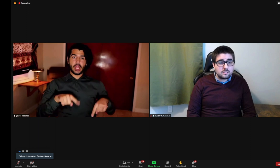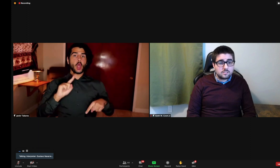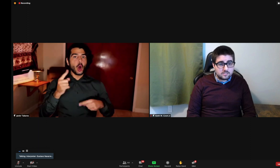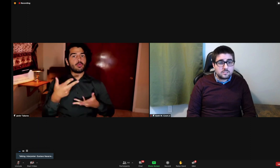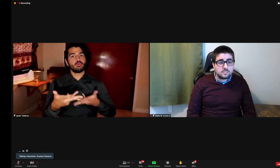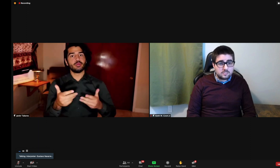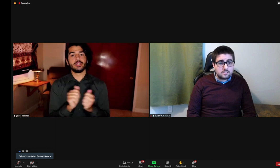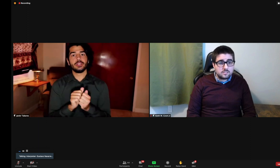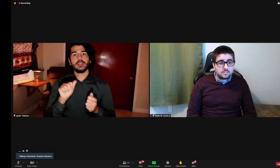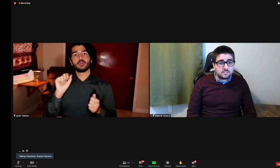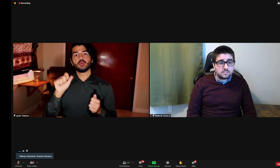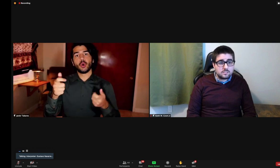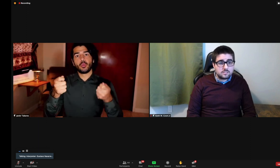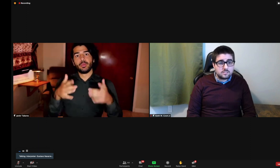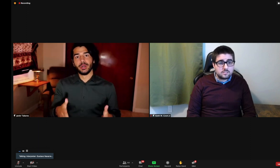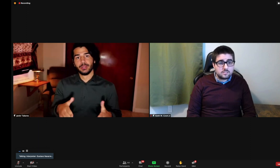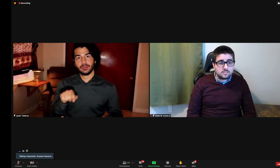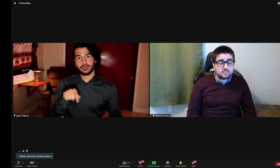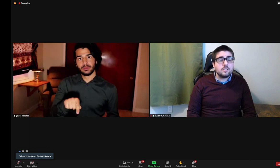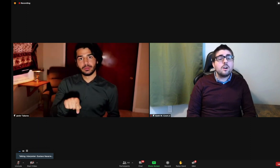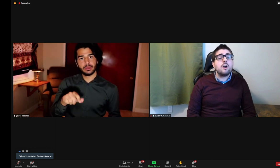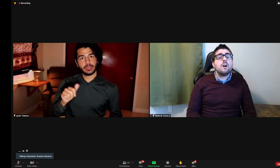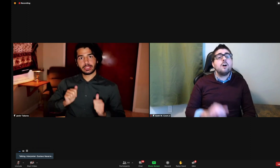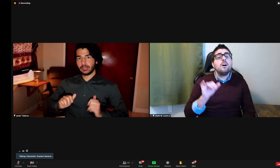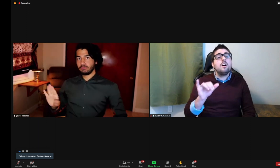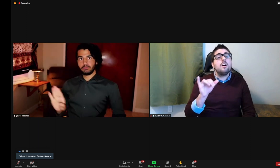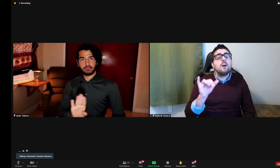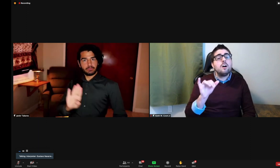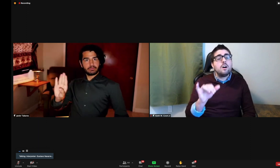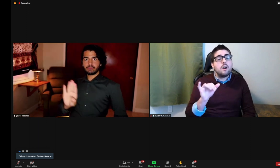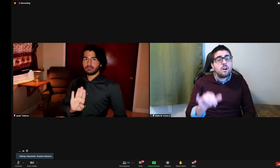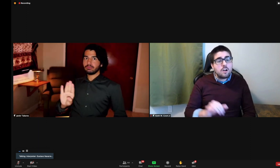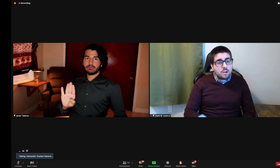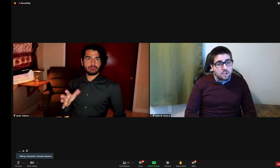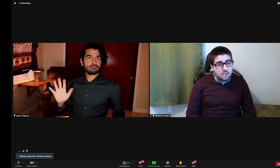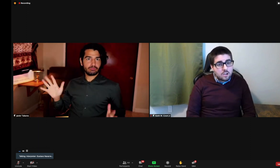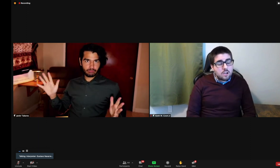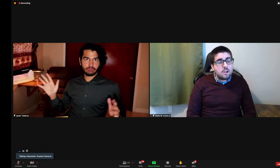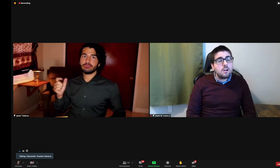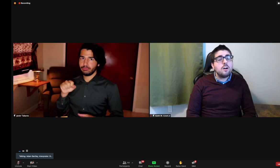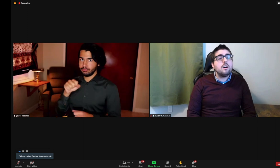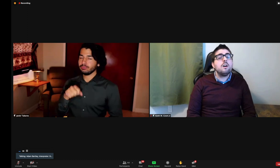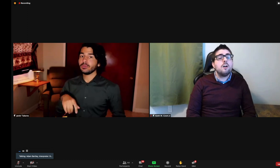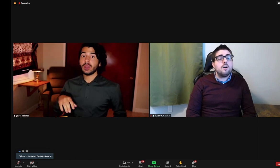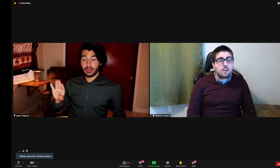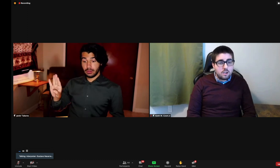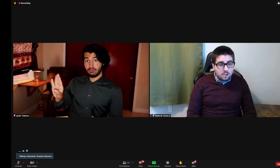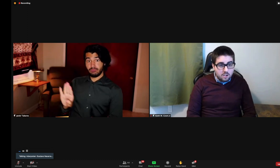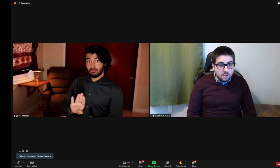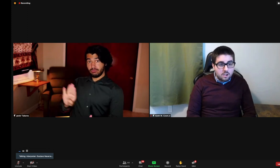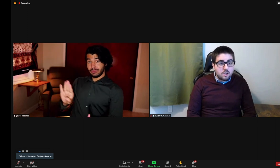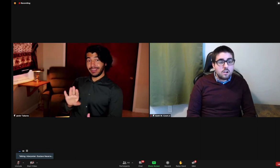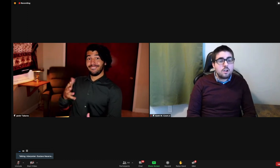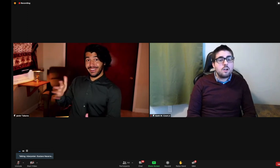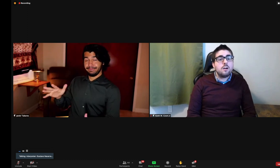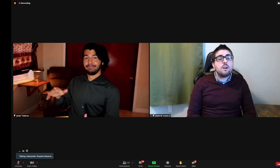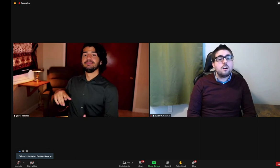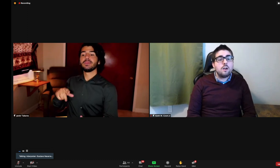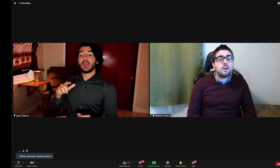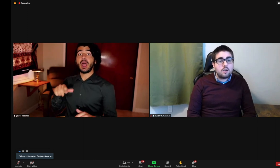that was the space where they were able to interact with ASL specialists without the presence of the